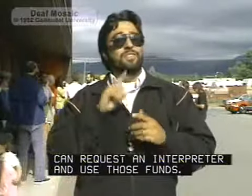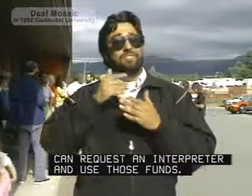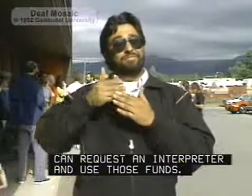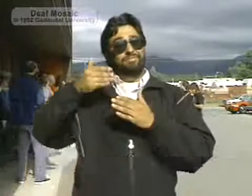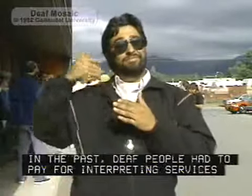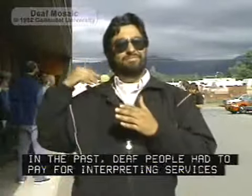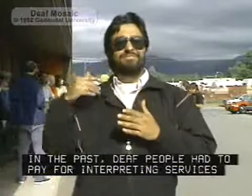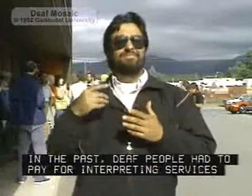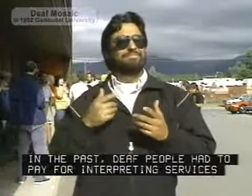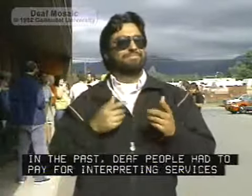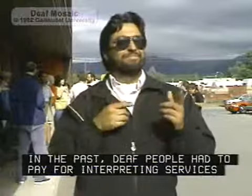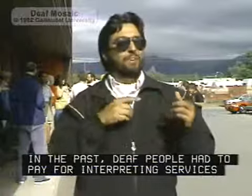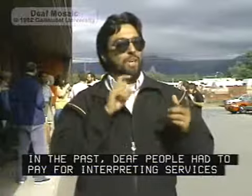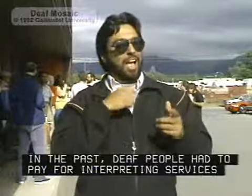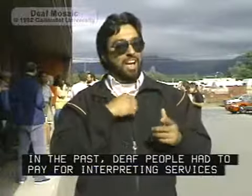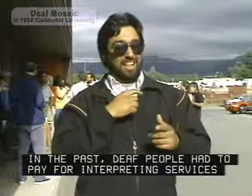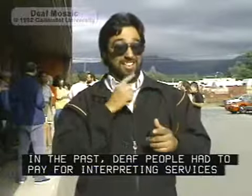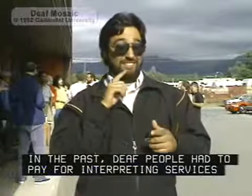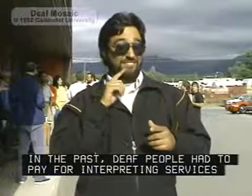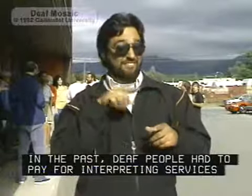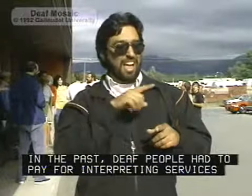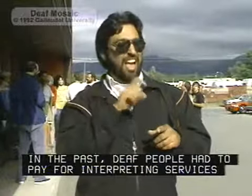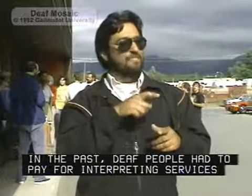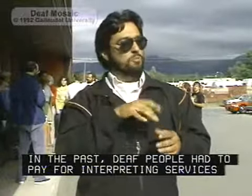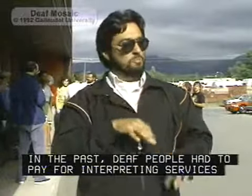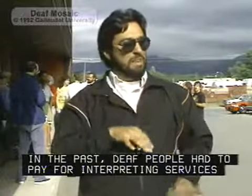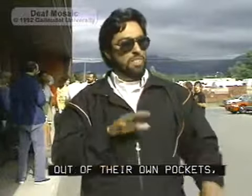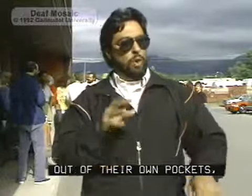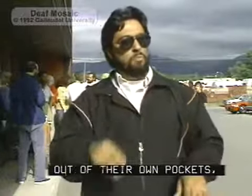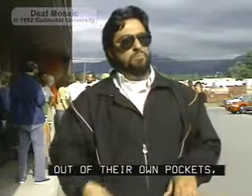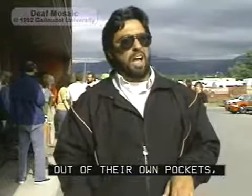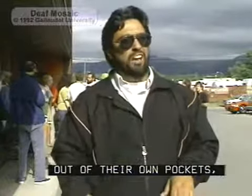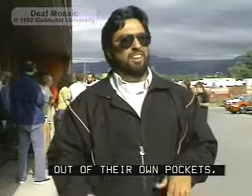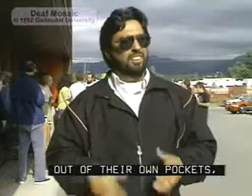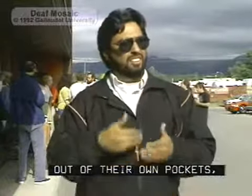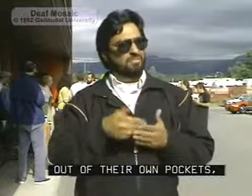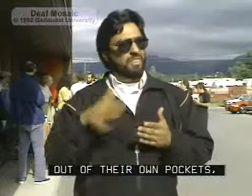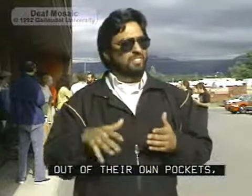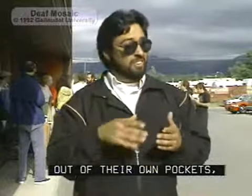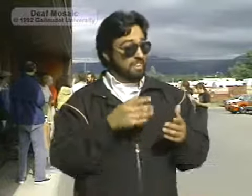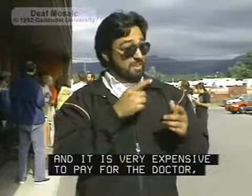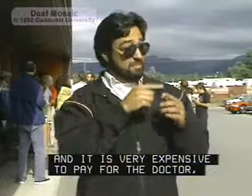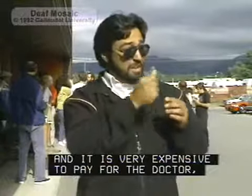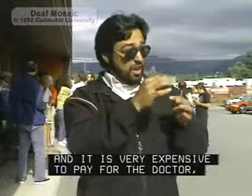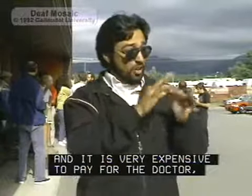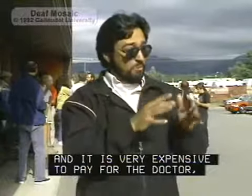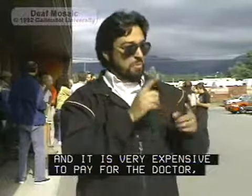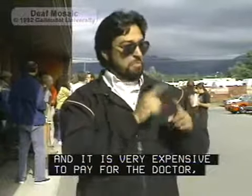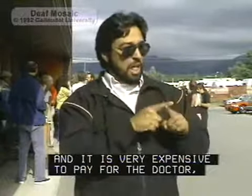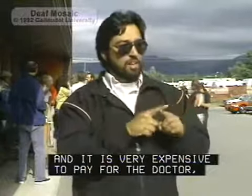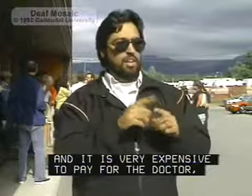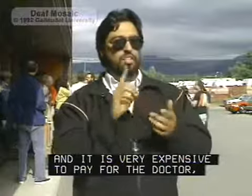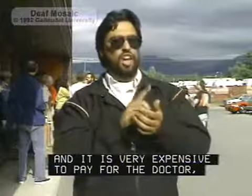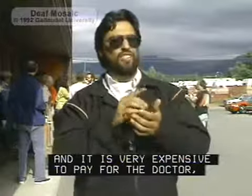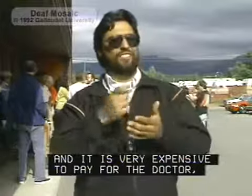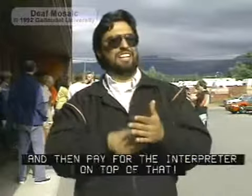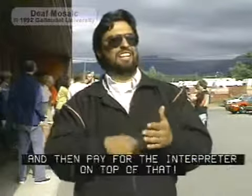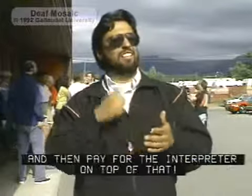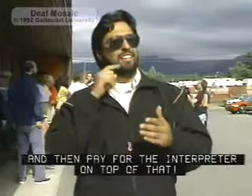In the past, deaf people had to pay for interpreting services out of their own pockets, and it is very expensive to pay for the doctor and then pay for the